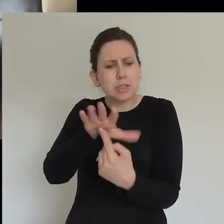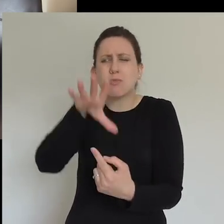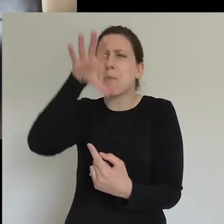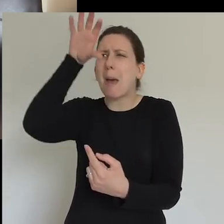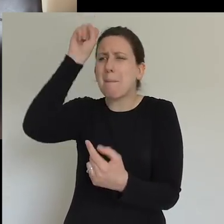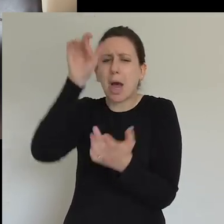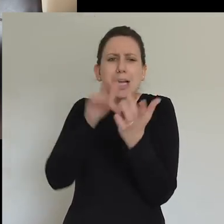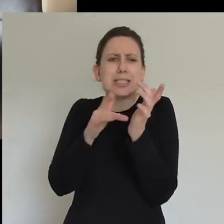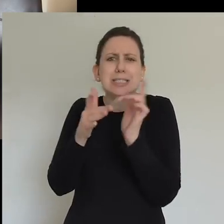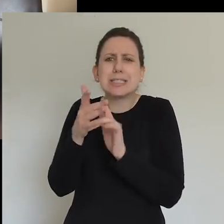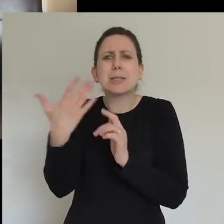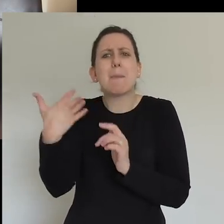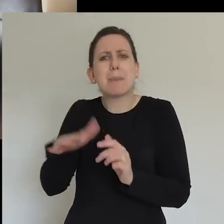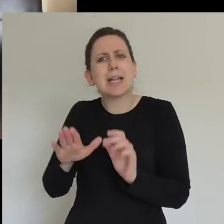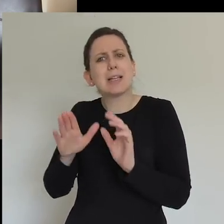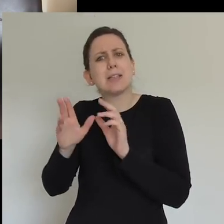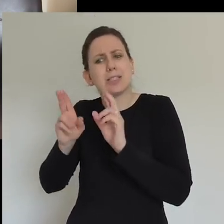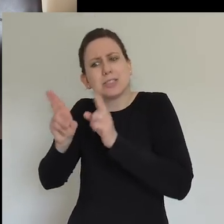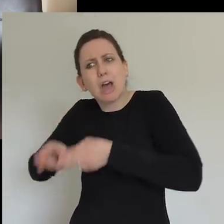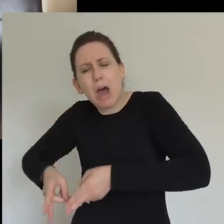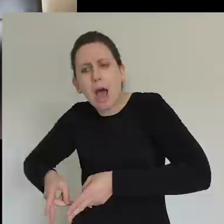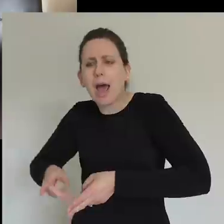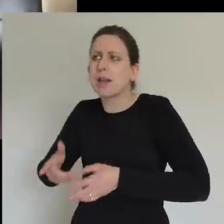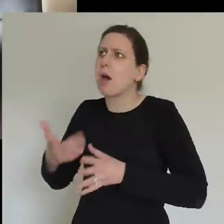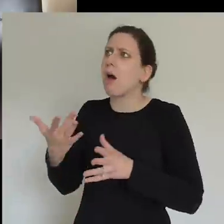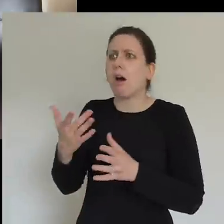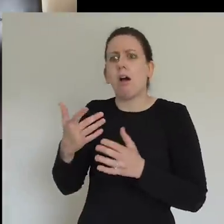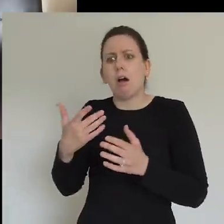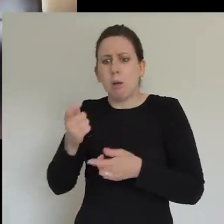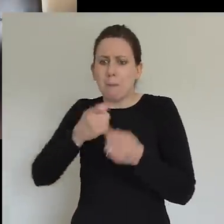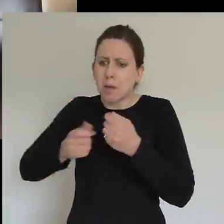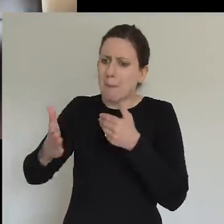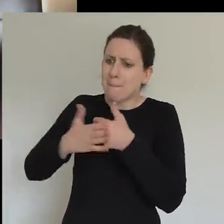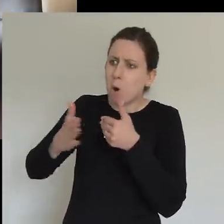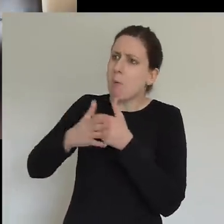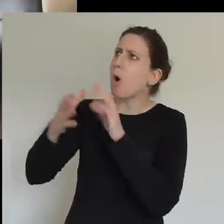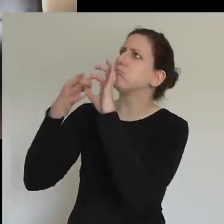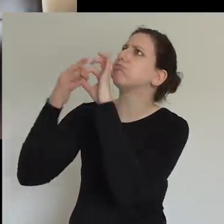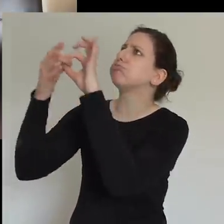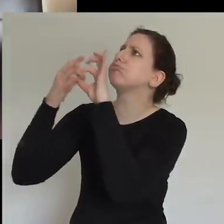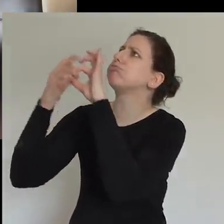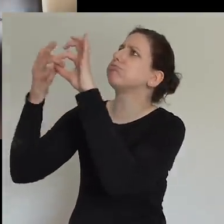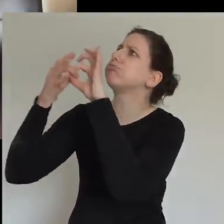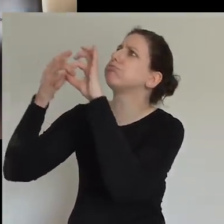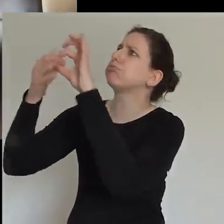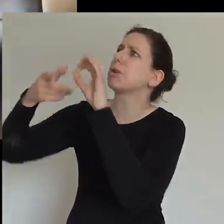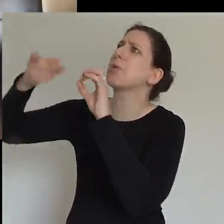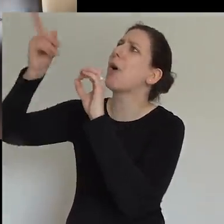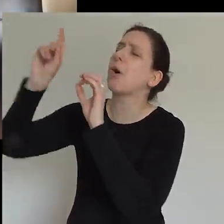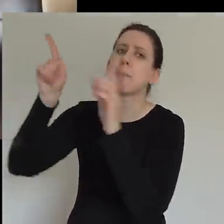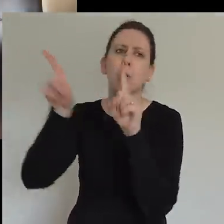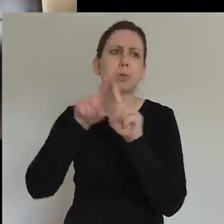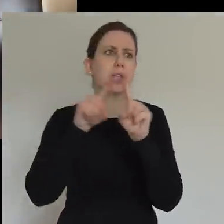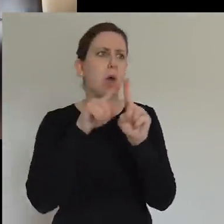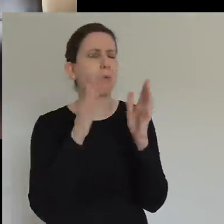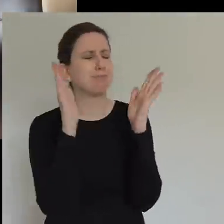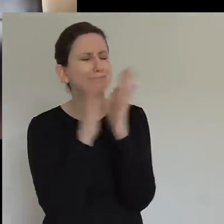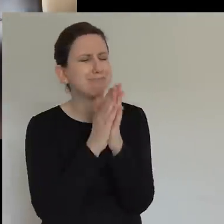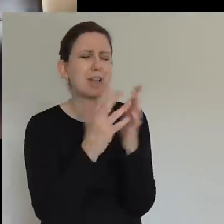intimate with God, but also pray for those who didn't yet know Him. This is simple stuff, friends. But what does this look like today? What does it look like for us to